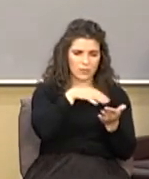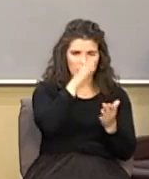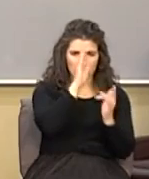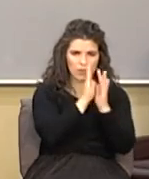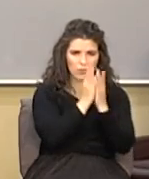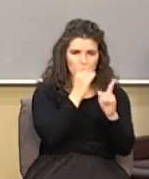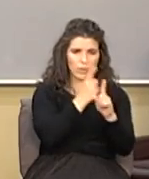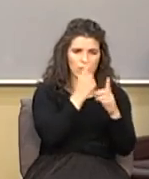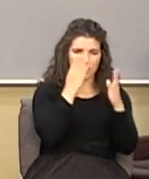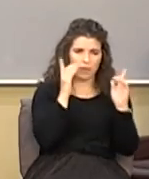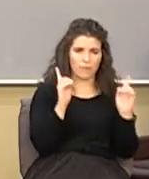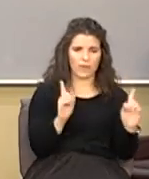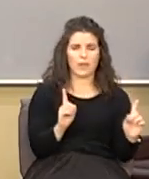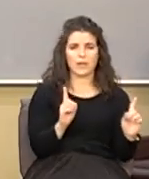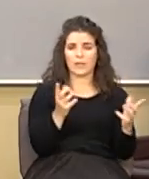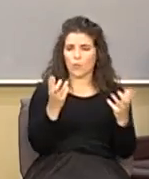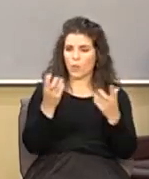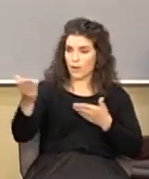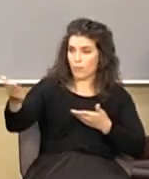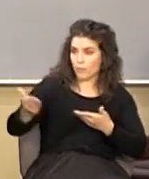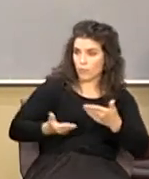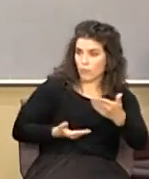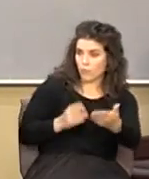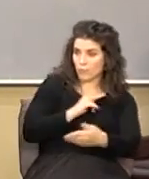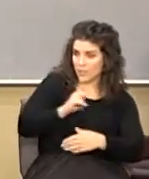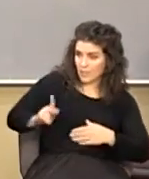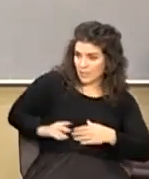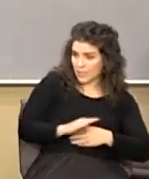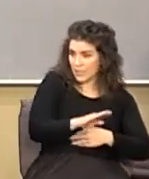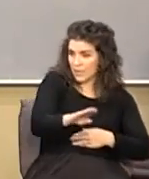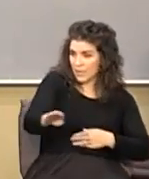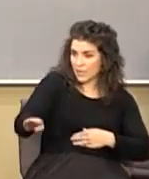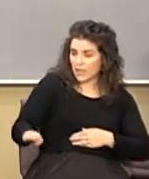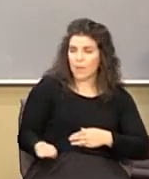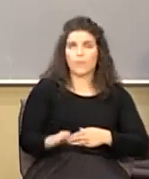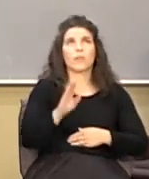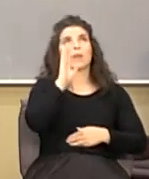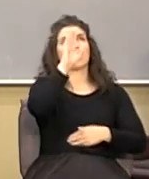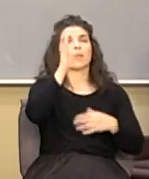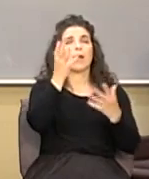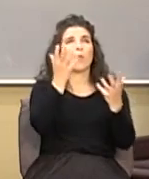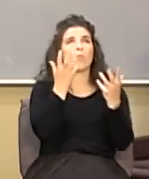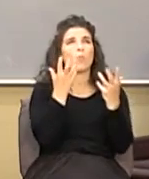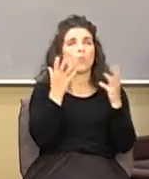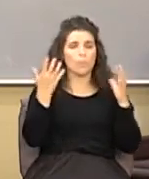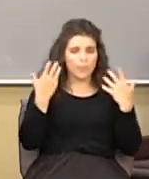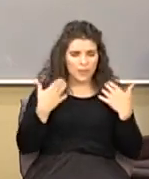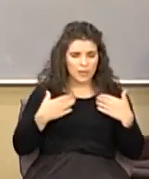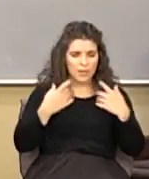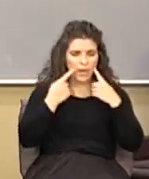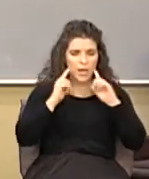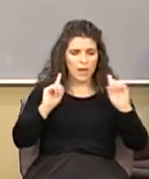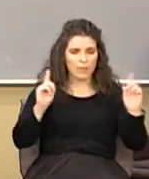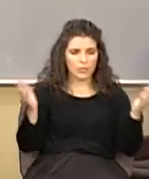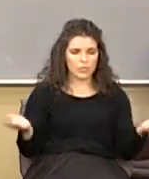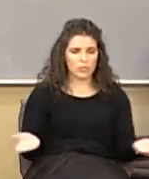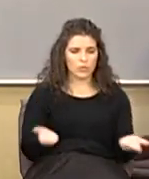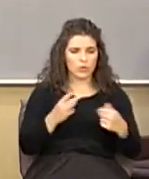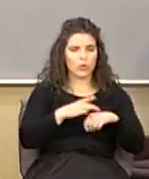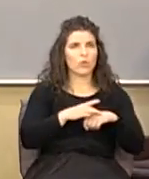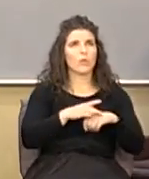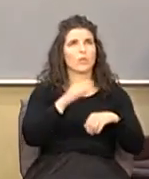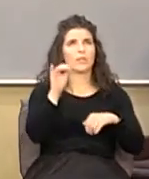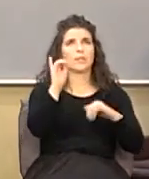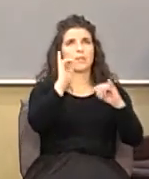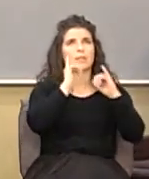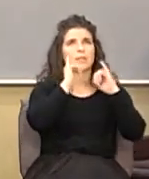to bring in the kingdom that king will be done on earth as it is in heaven and they think that means political economic and